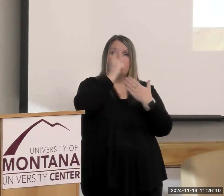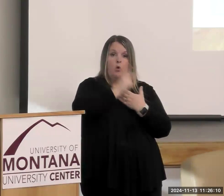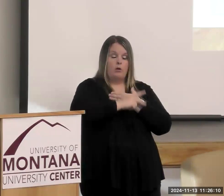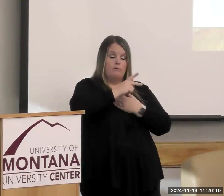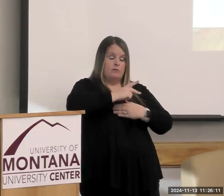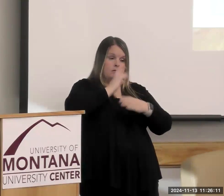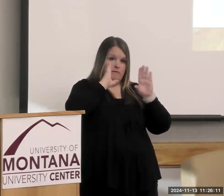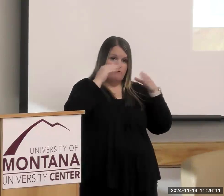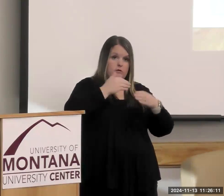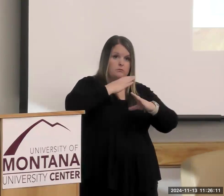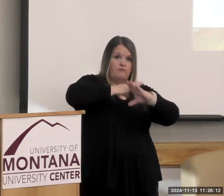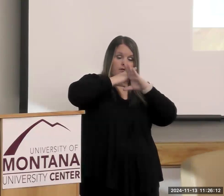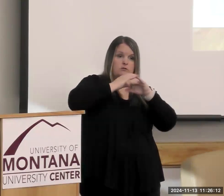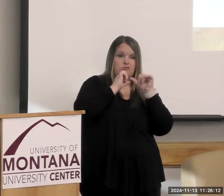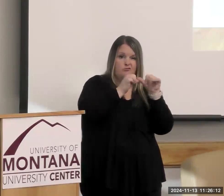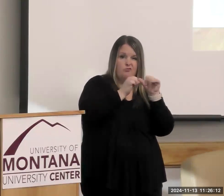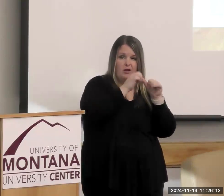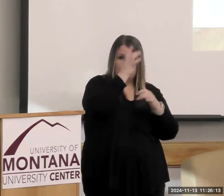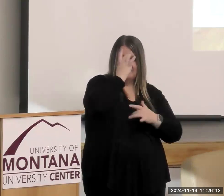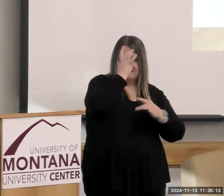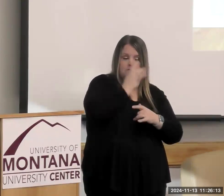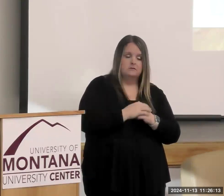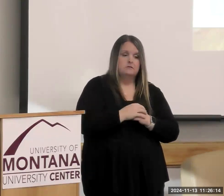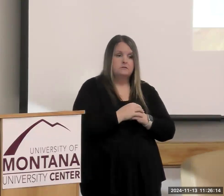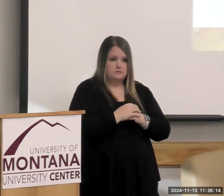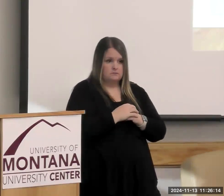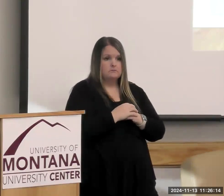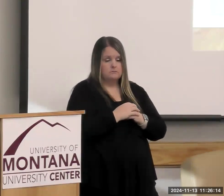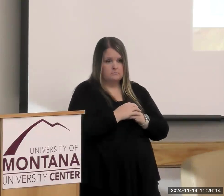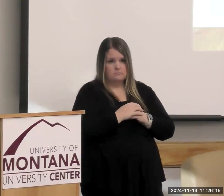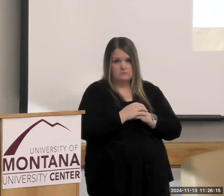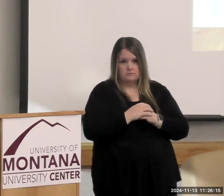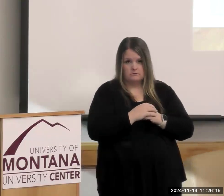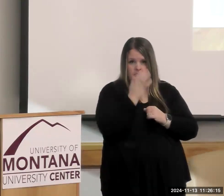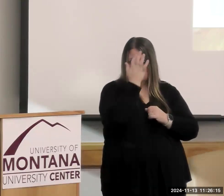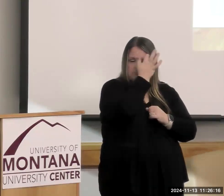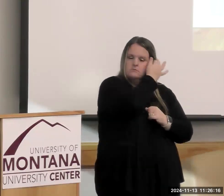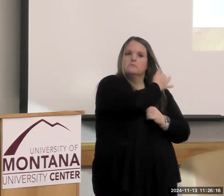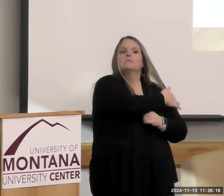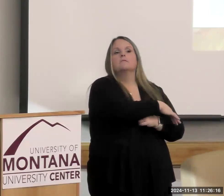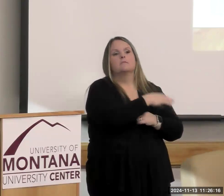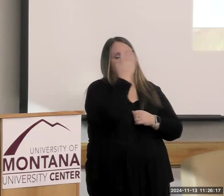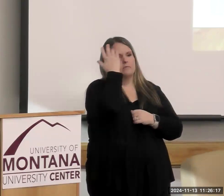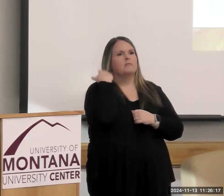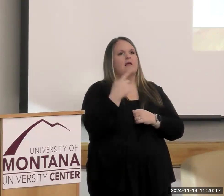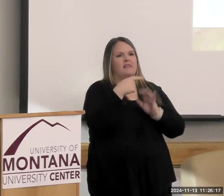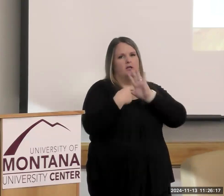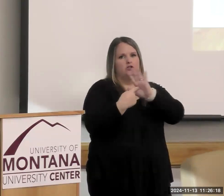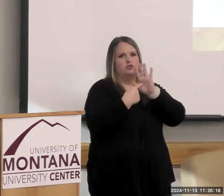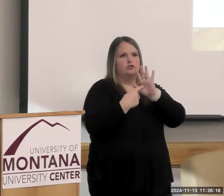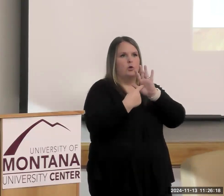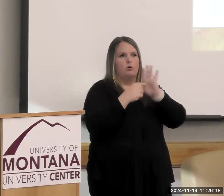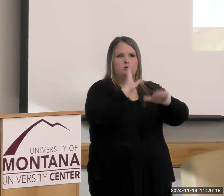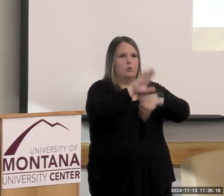or treatment of chronic diseases. So this is kind of the schematic. It covers the lifespan.